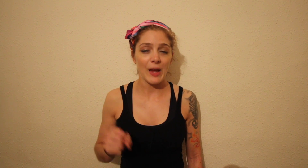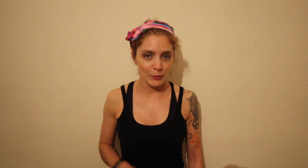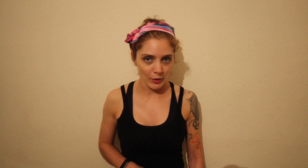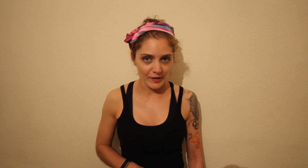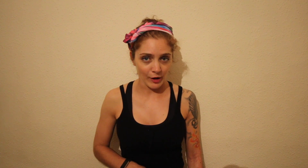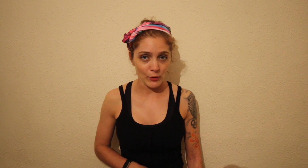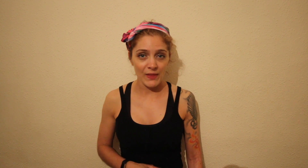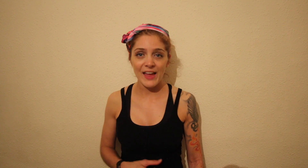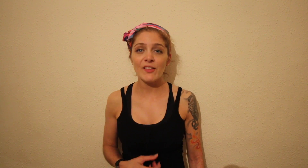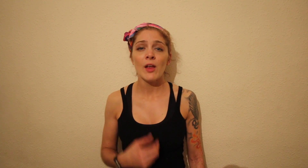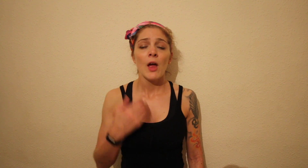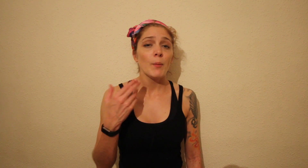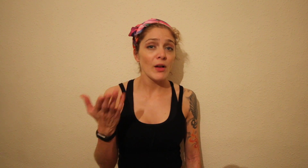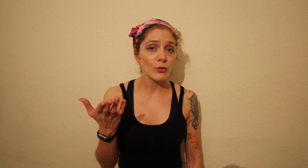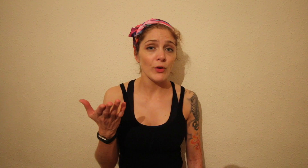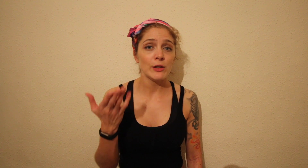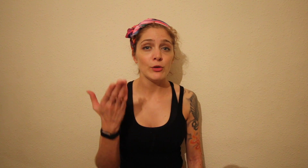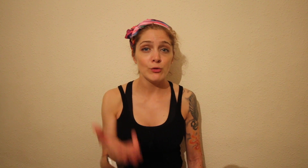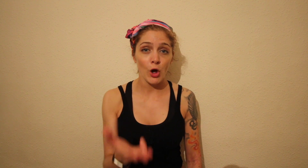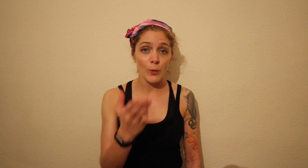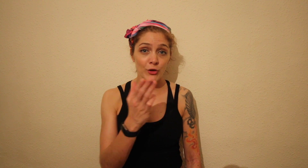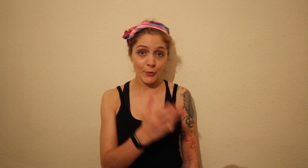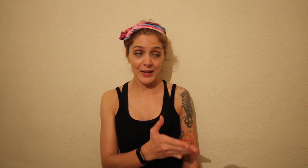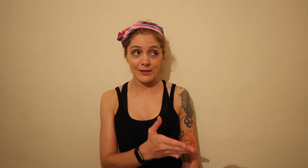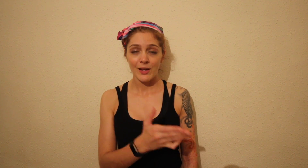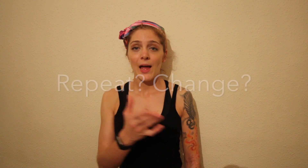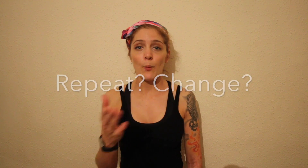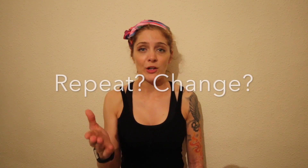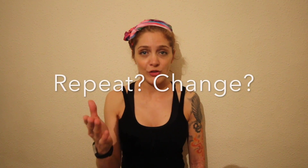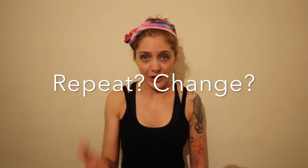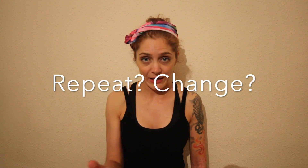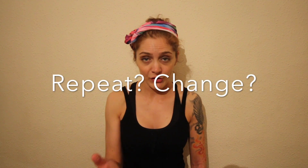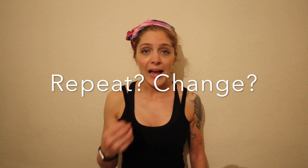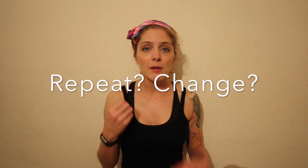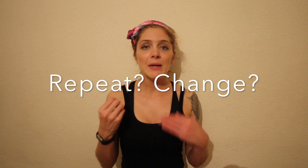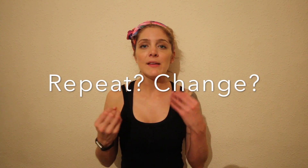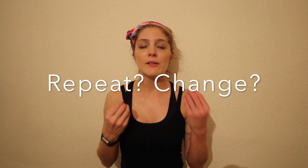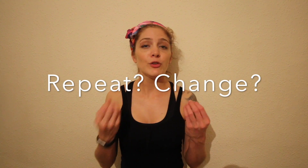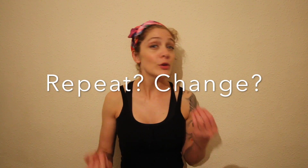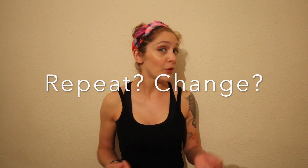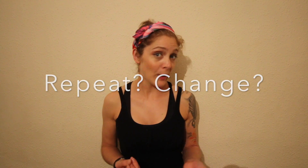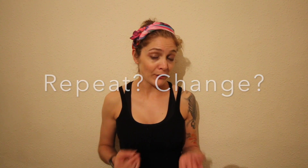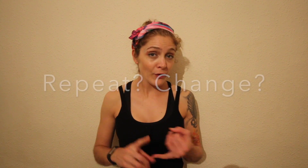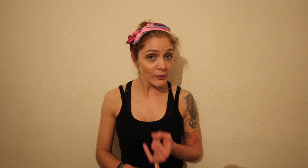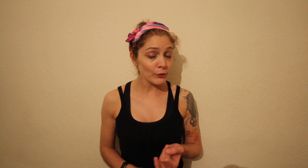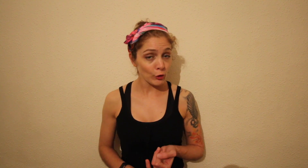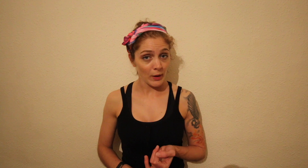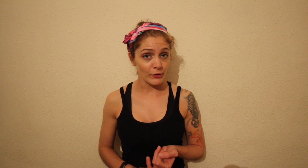chapter of its own and that is personal trainers who know when to repeat and when to change and I mean this in two different ways. First and foremost